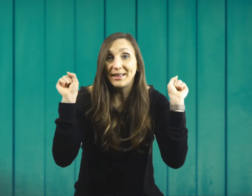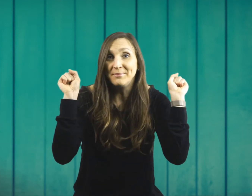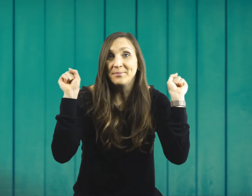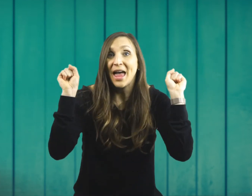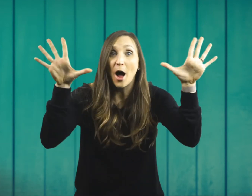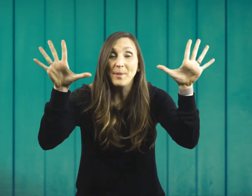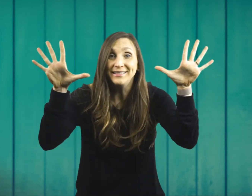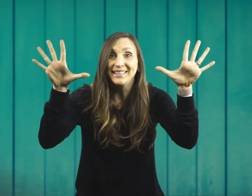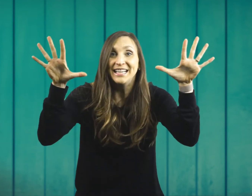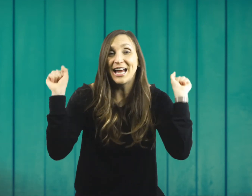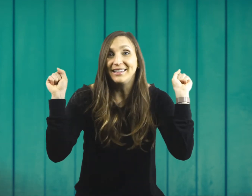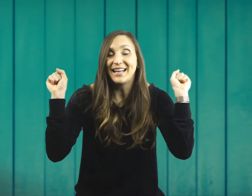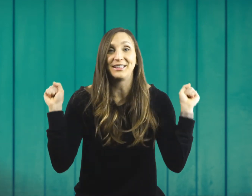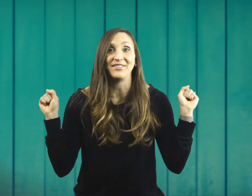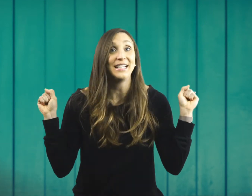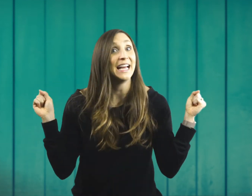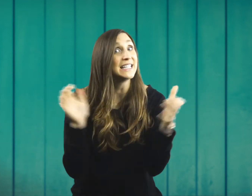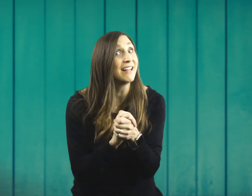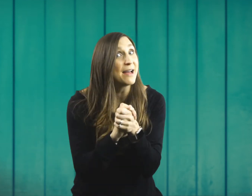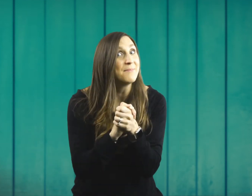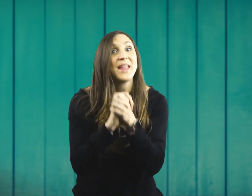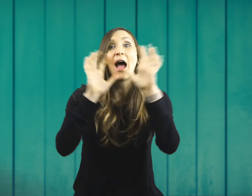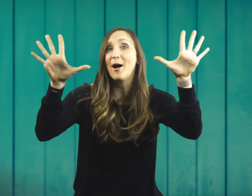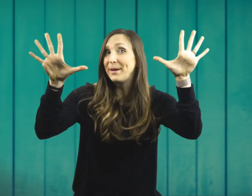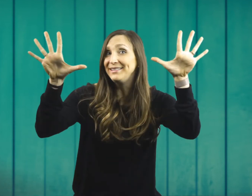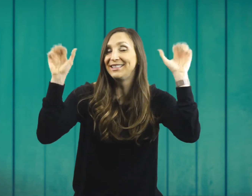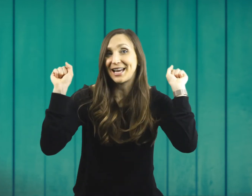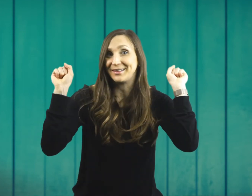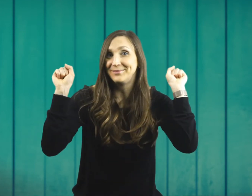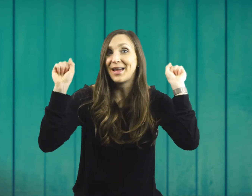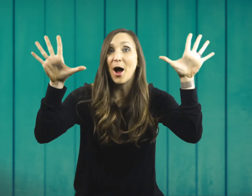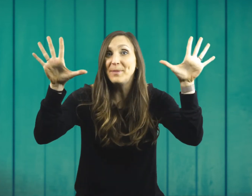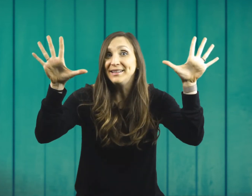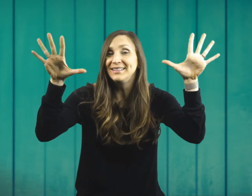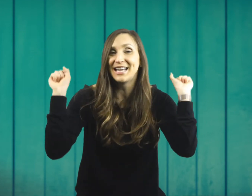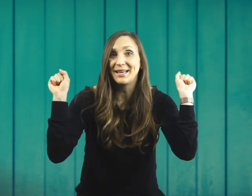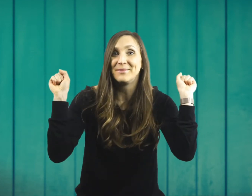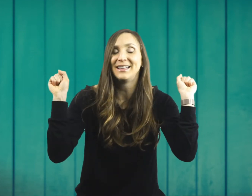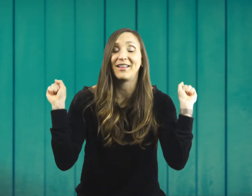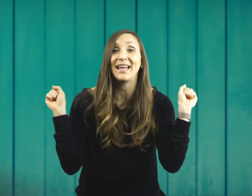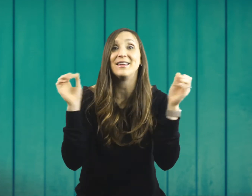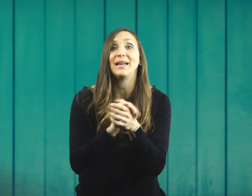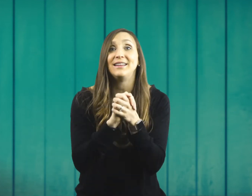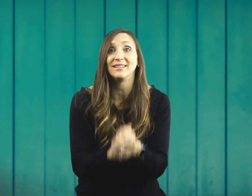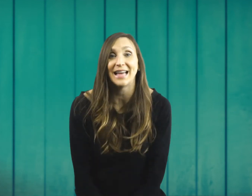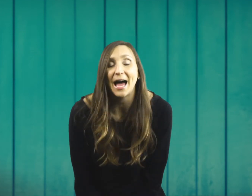them. Open. Shut. Now give your hands a clap. Open. Shut. Open. Shut them. Now lay them in your lap.